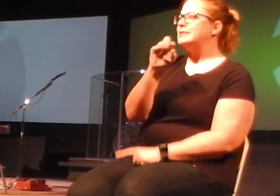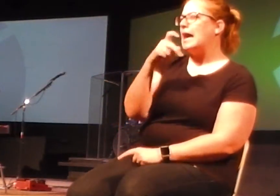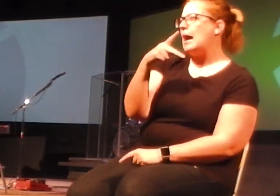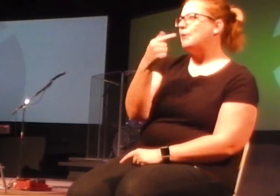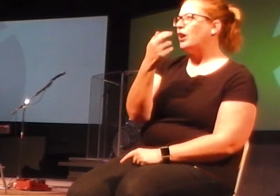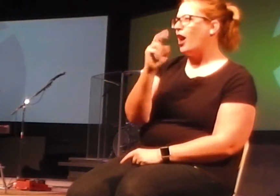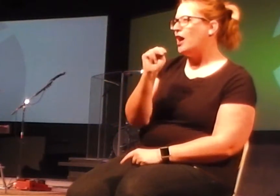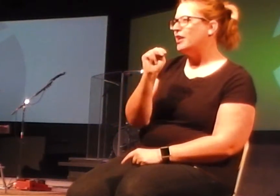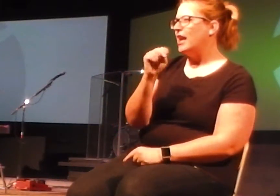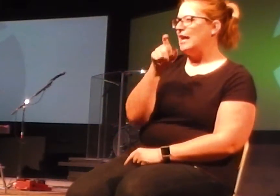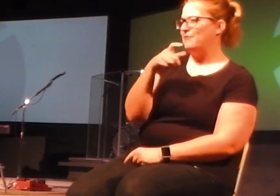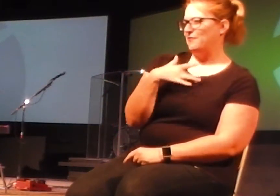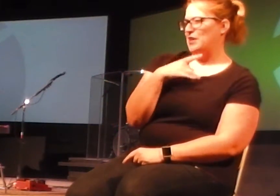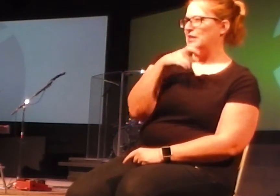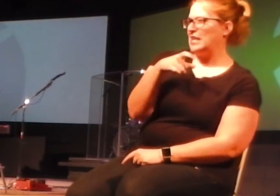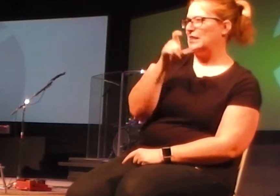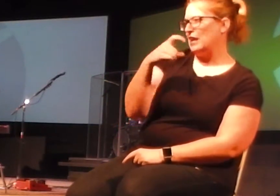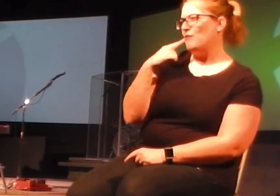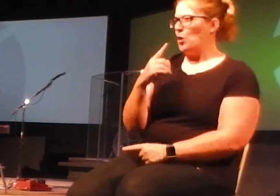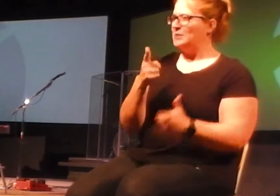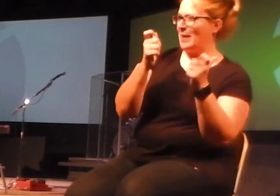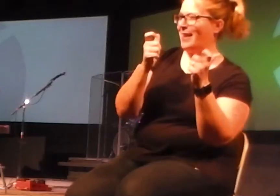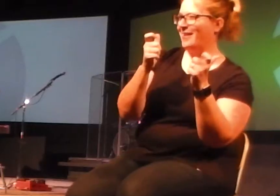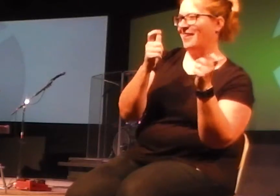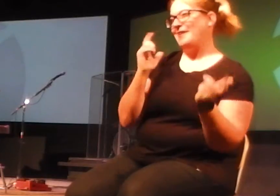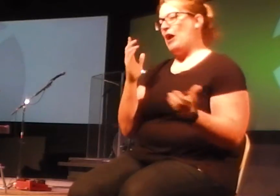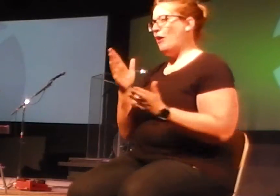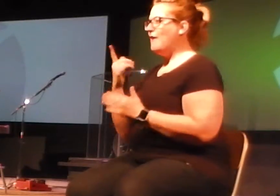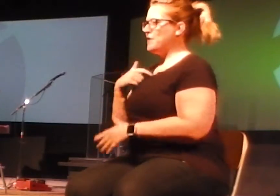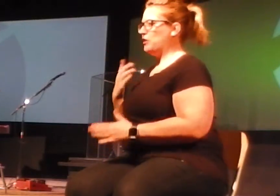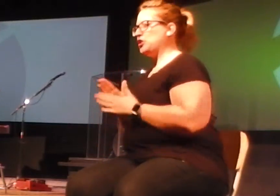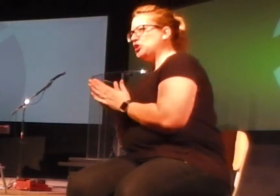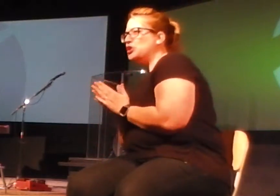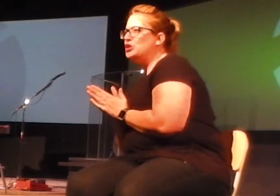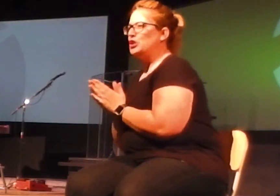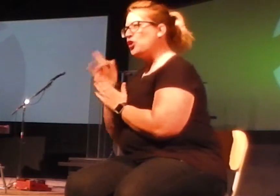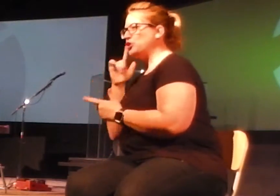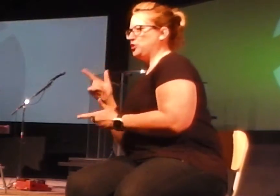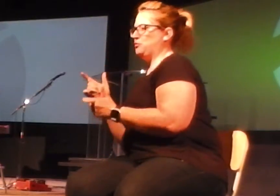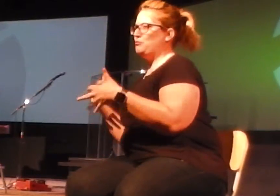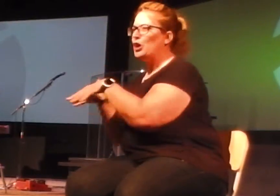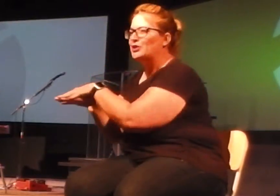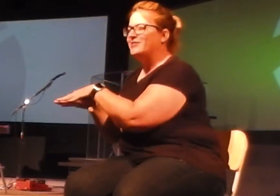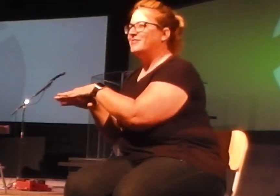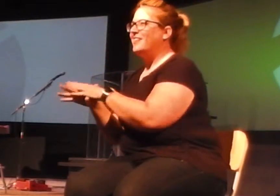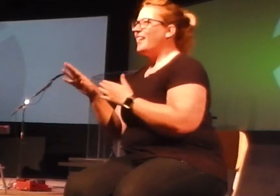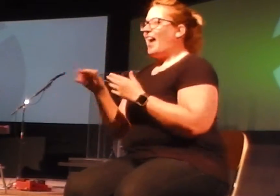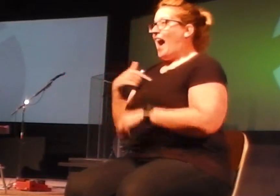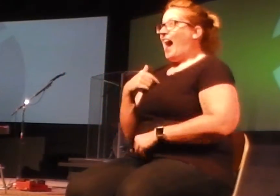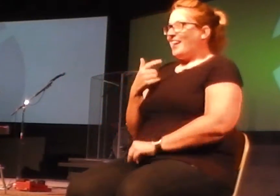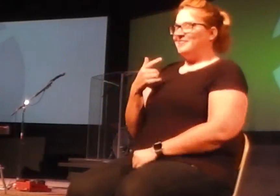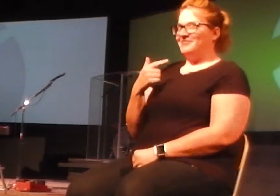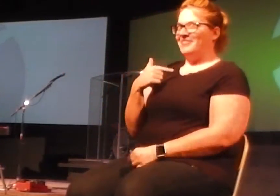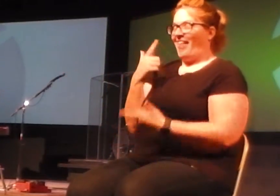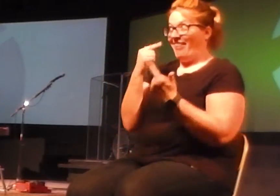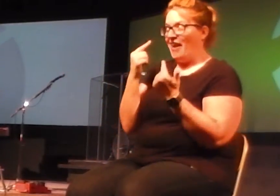I've waited for laughter every single one of those services, and like every time nobody laughs, but I keep saying it anyway, so I think it's awesome. Anyway,